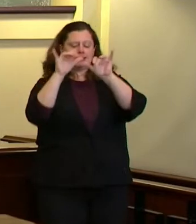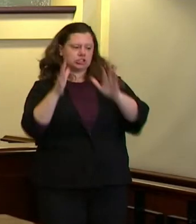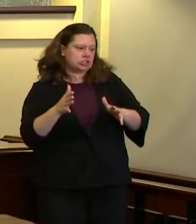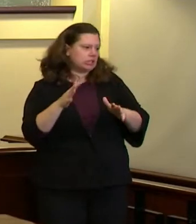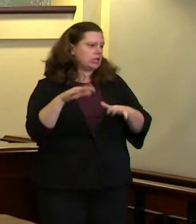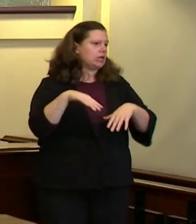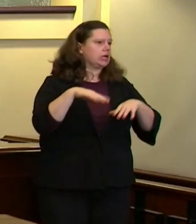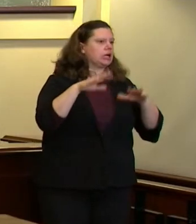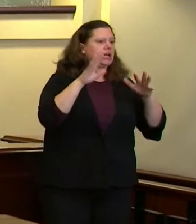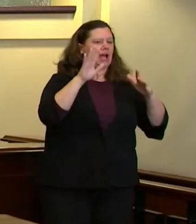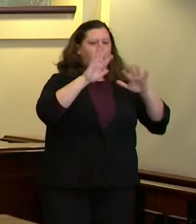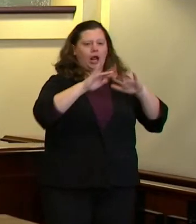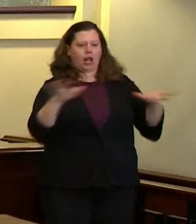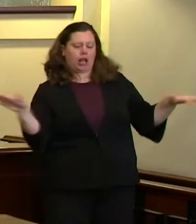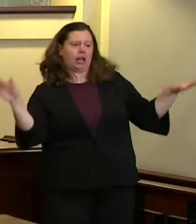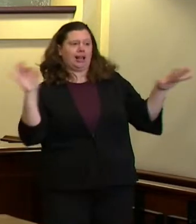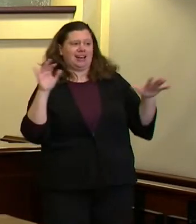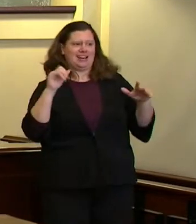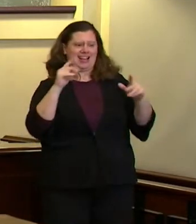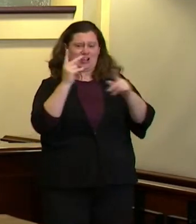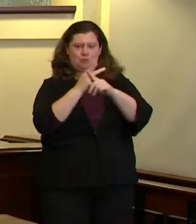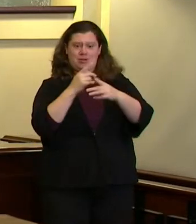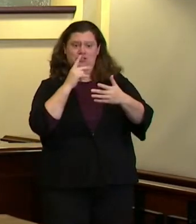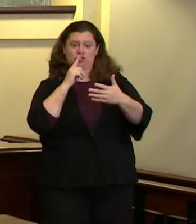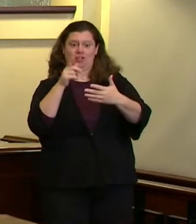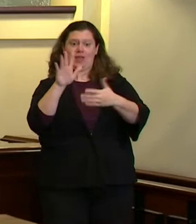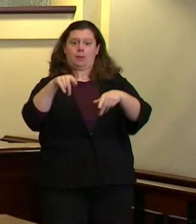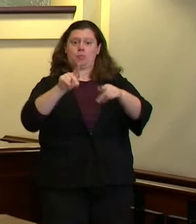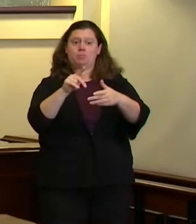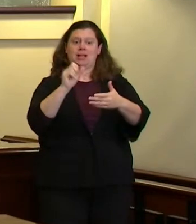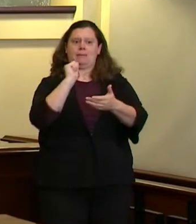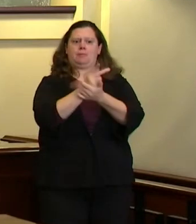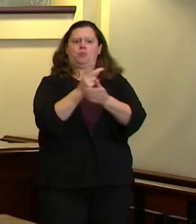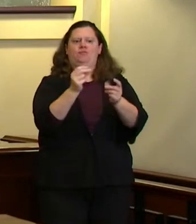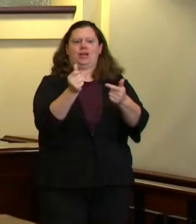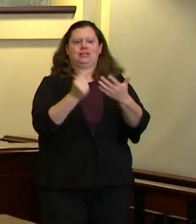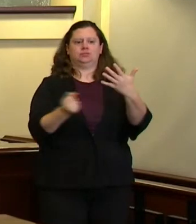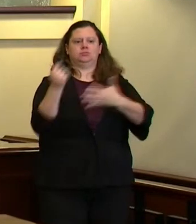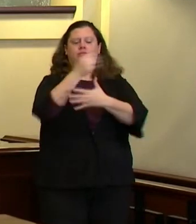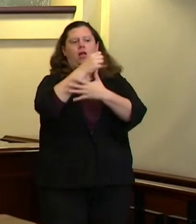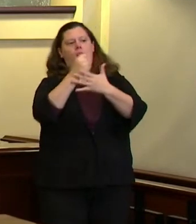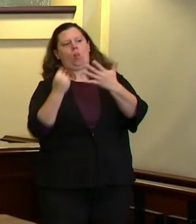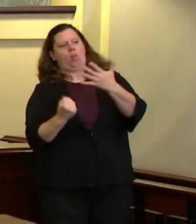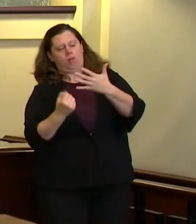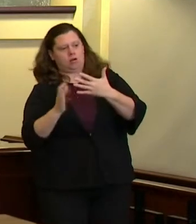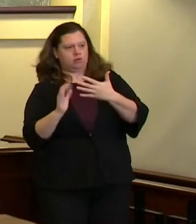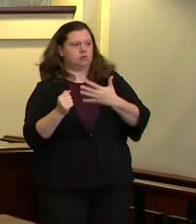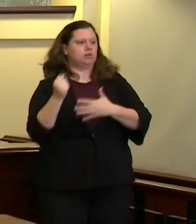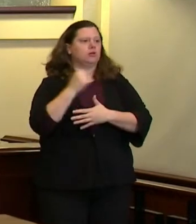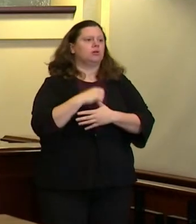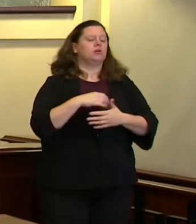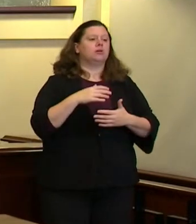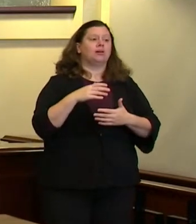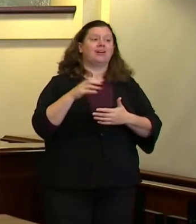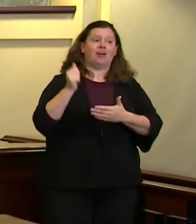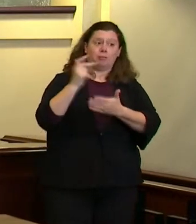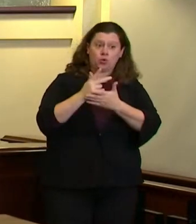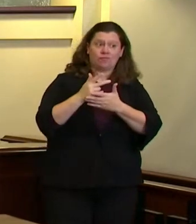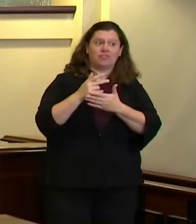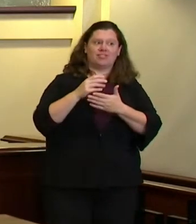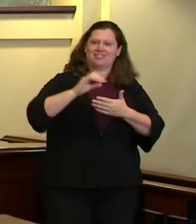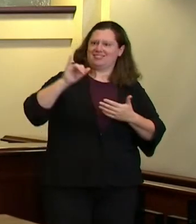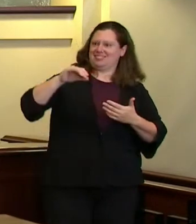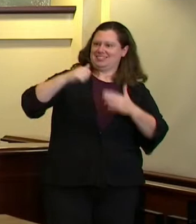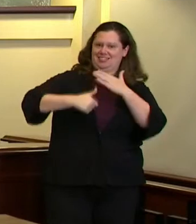standards the engineering stamps from firms that are certified and licensed here in the state of oregon instead of doing our own